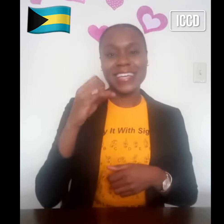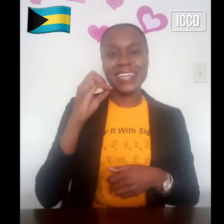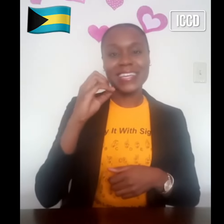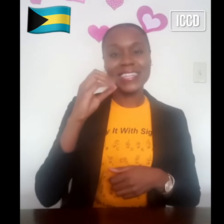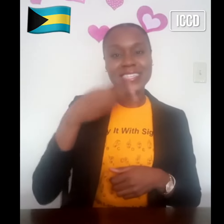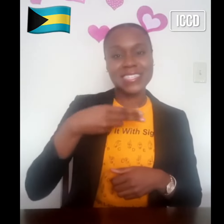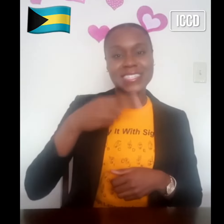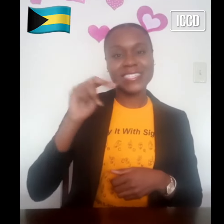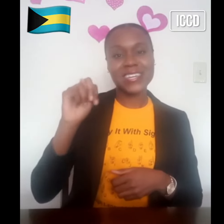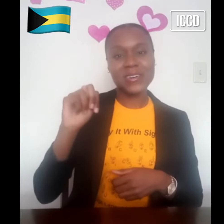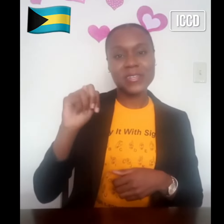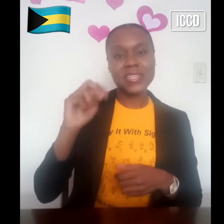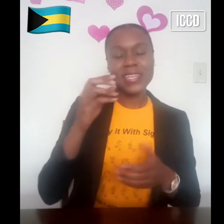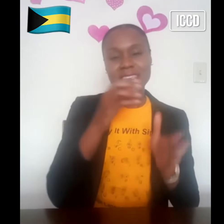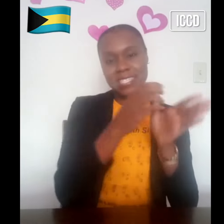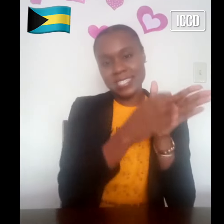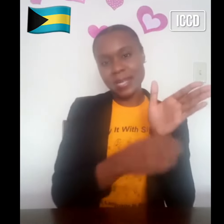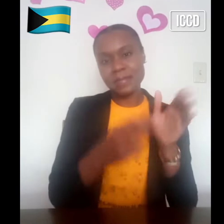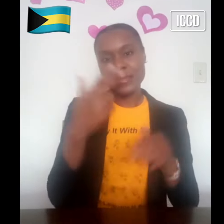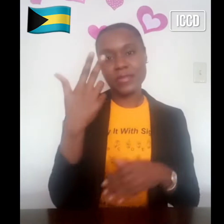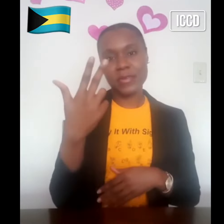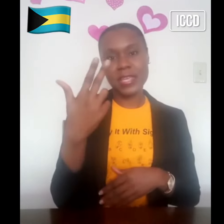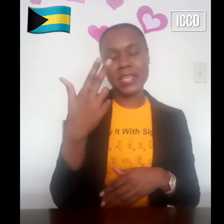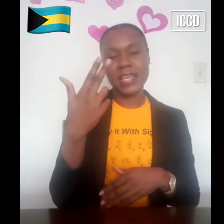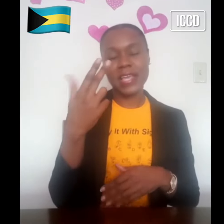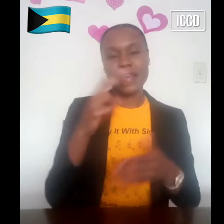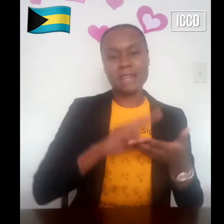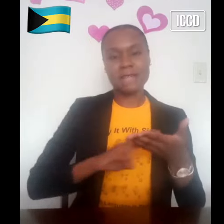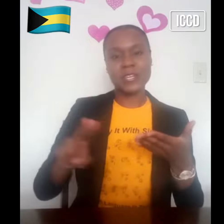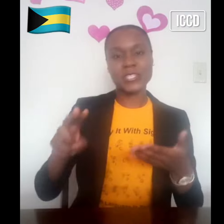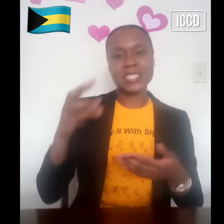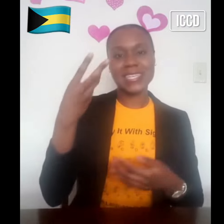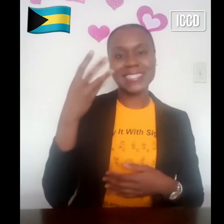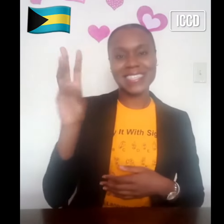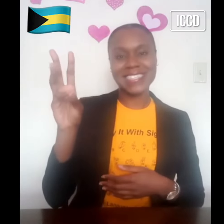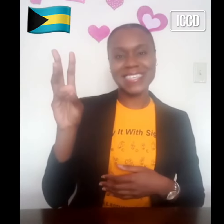John chapter 3 verse 16.